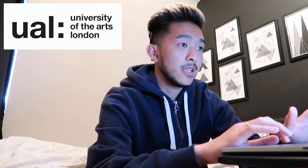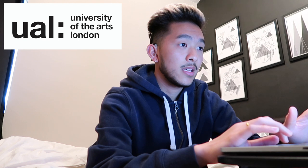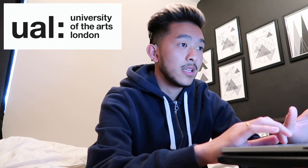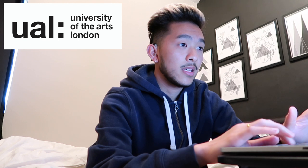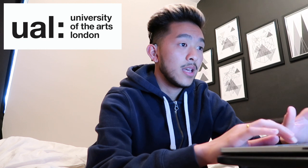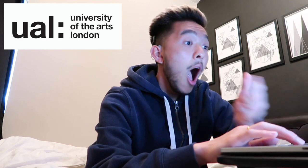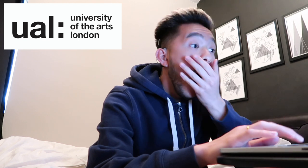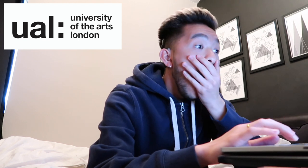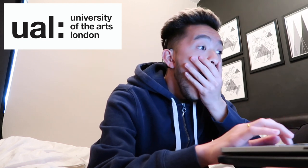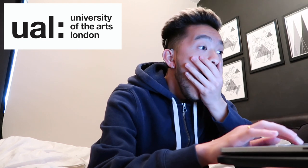Huh.